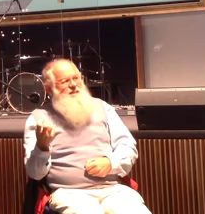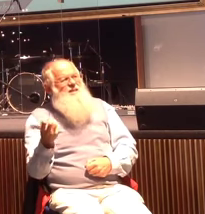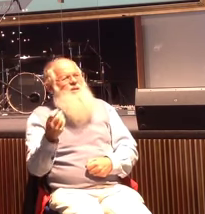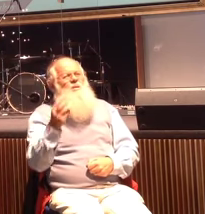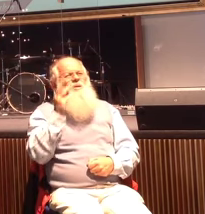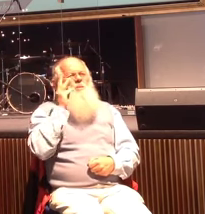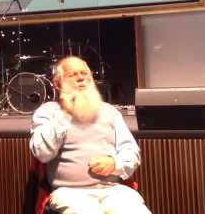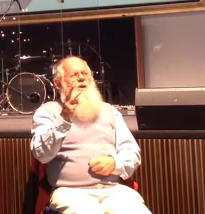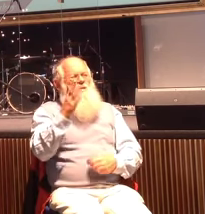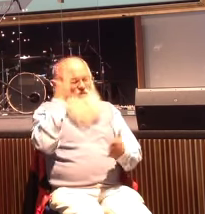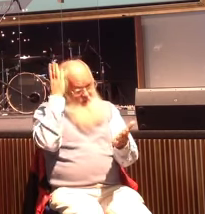real.